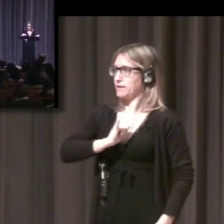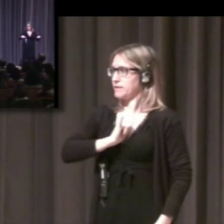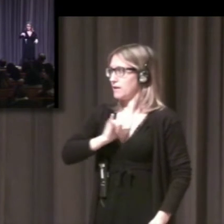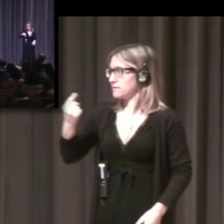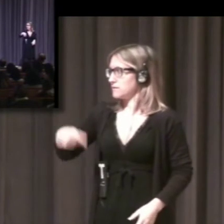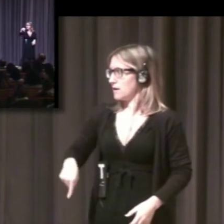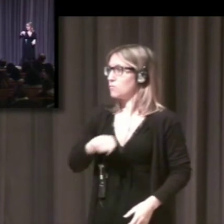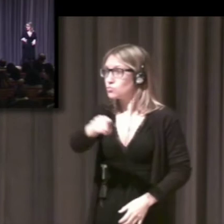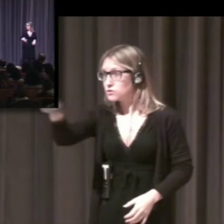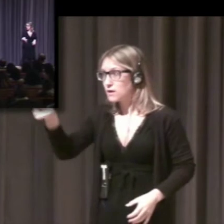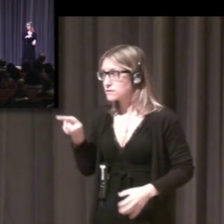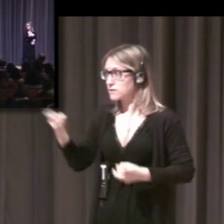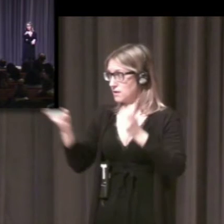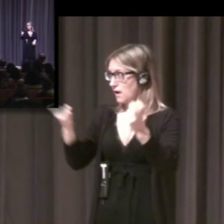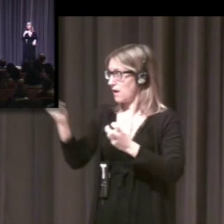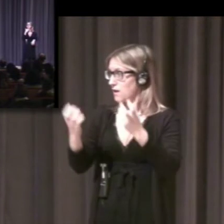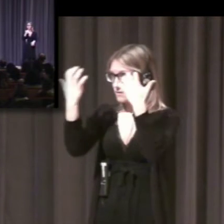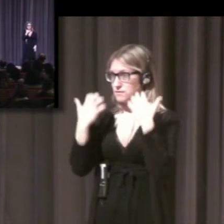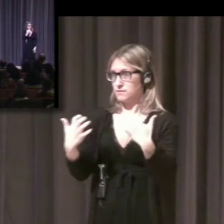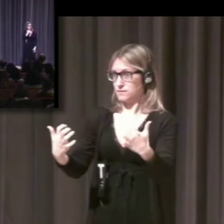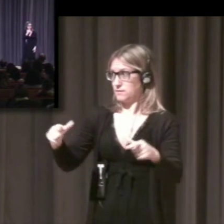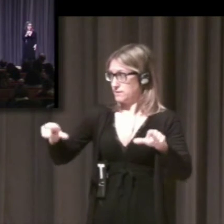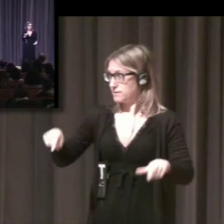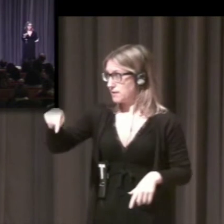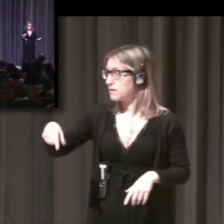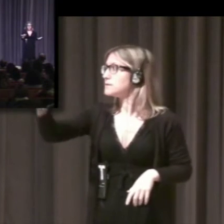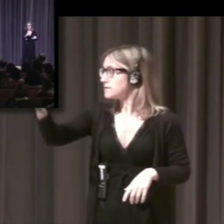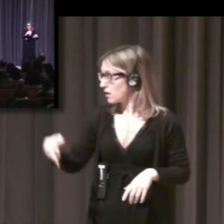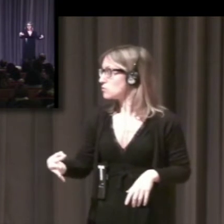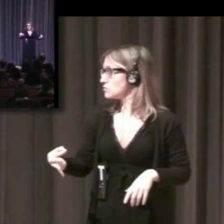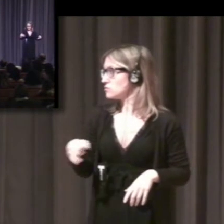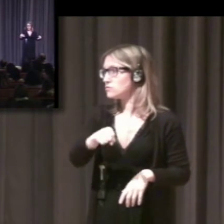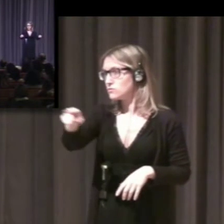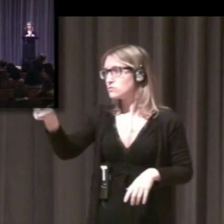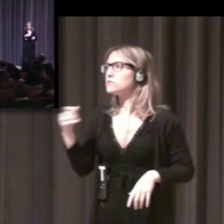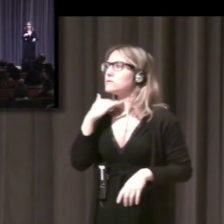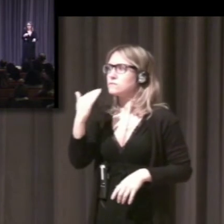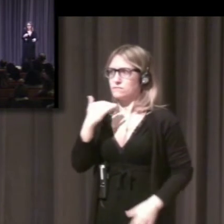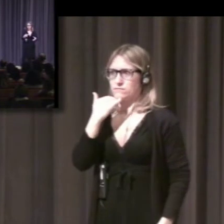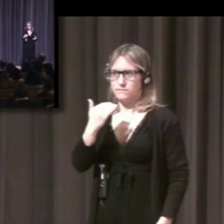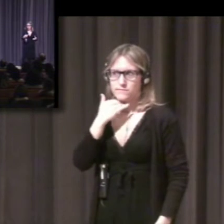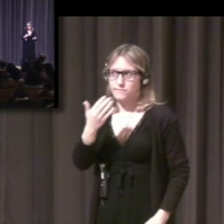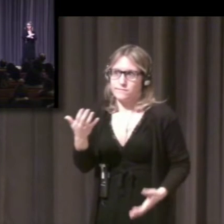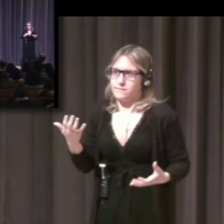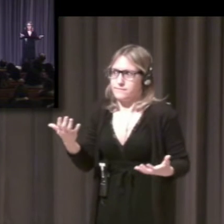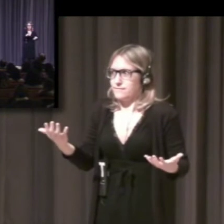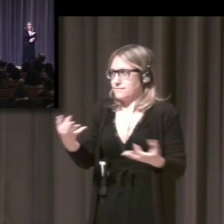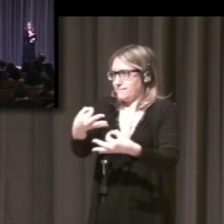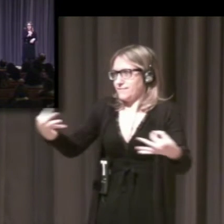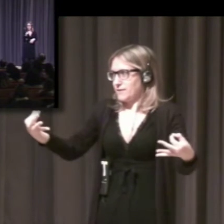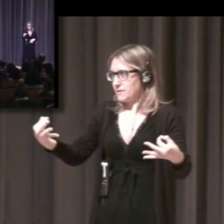well as anybody on the globe, around the globe knows it. Because you are